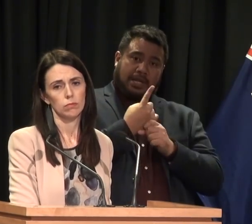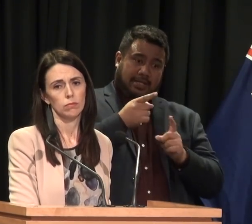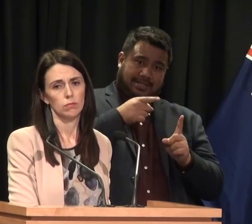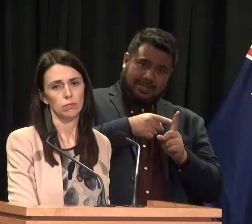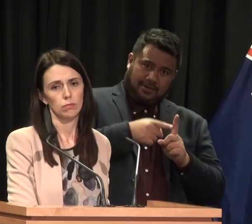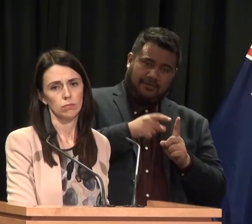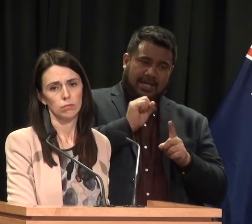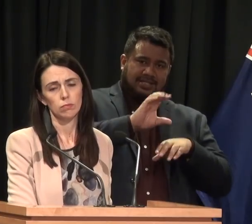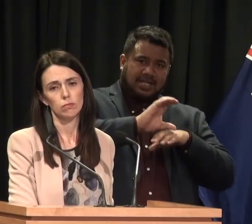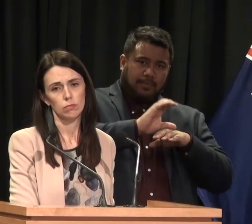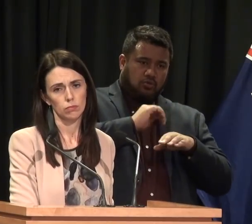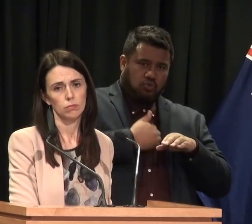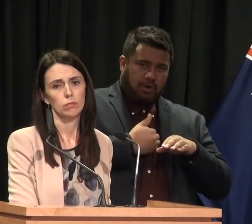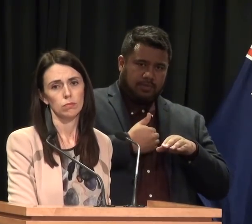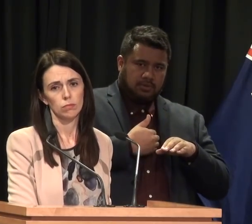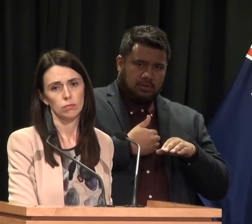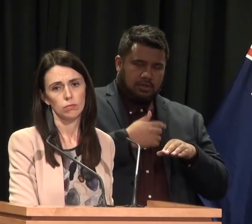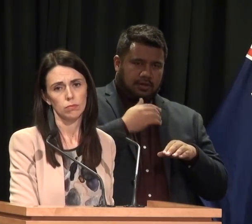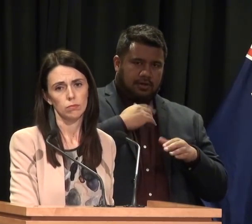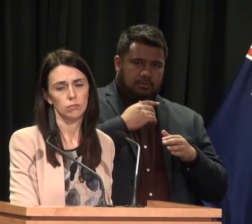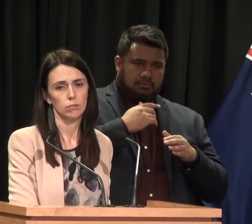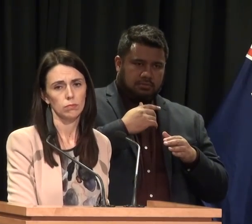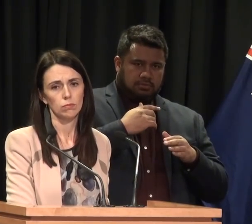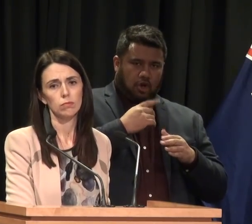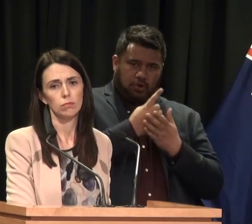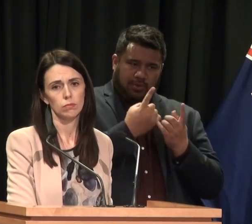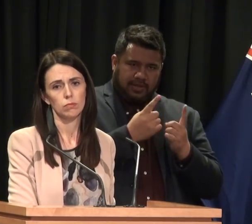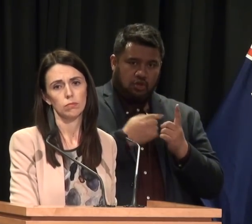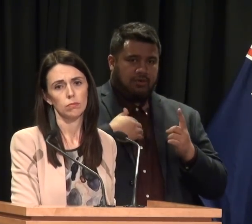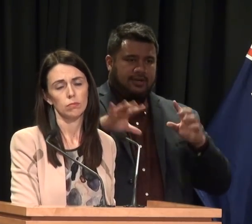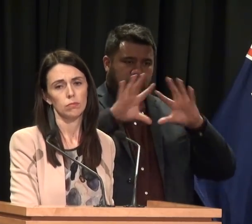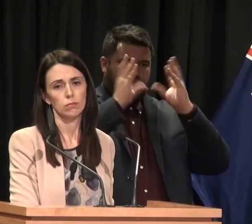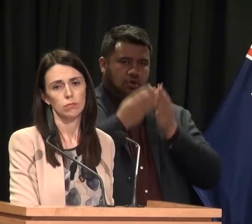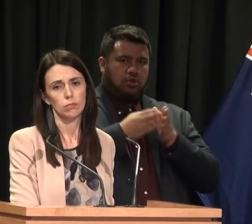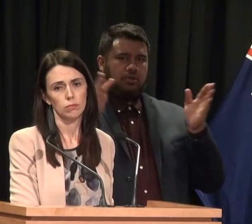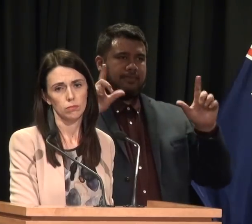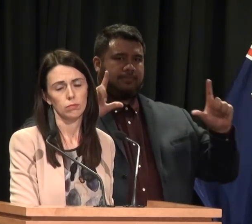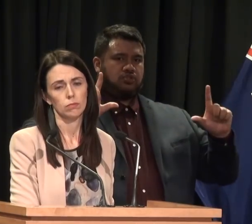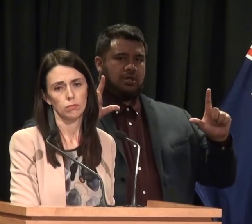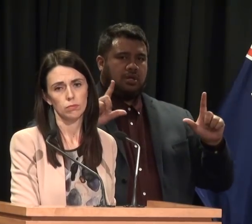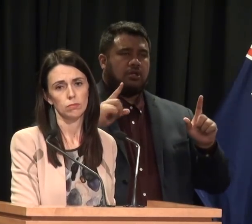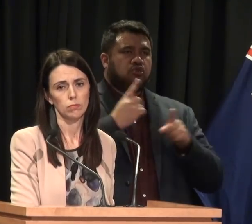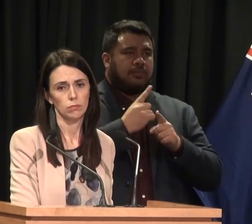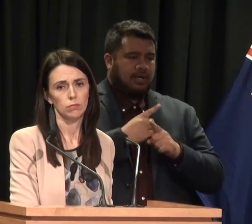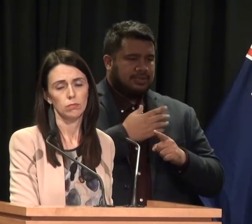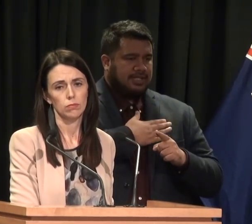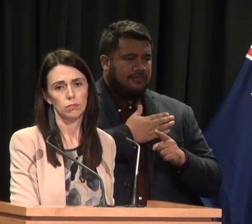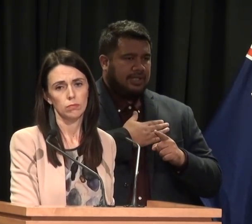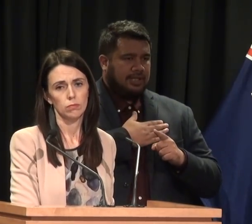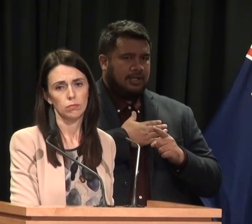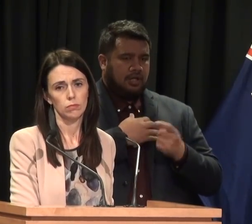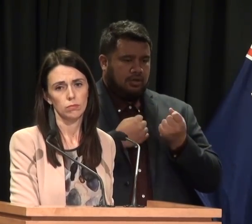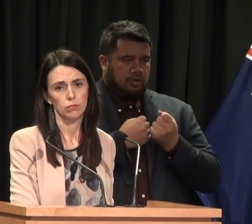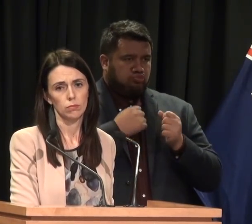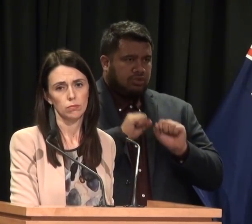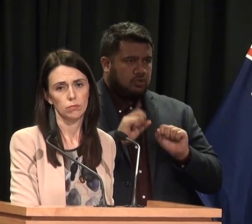of its capital requirements. But I think you've got to look at the whole picture of what a financial safety net looks like. And clearly, you know,